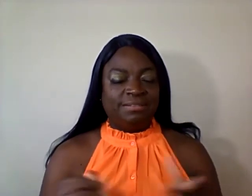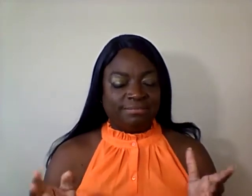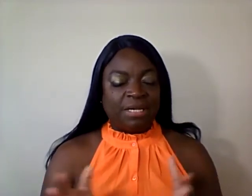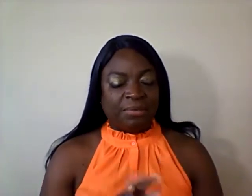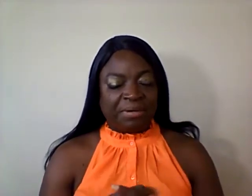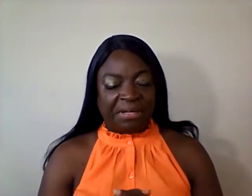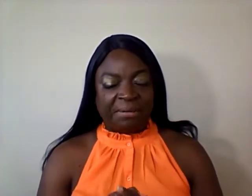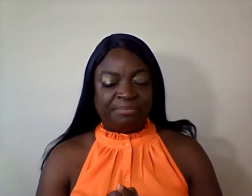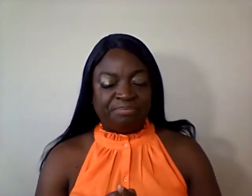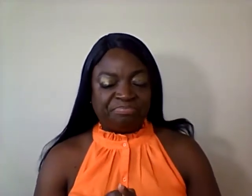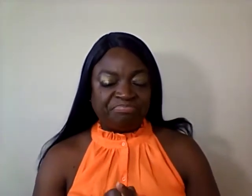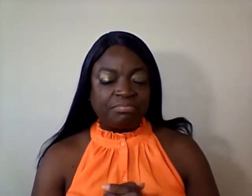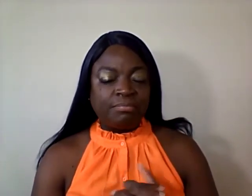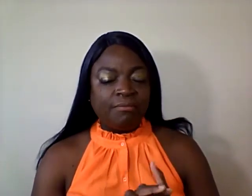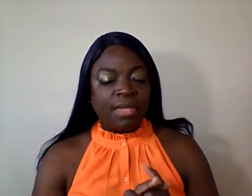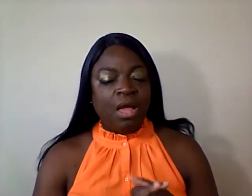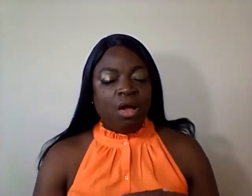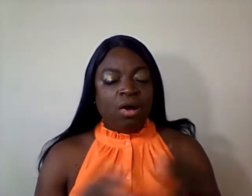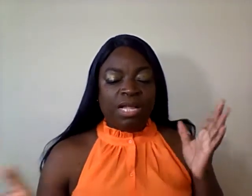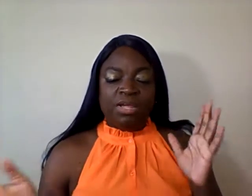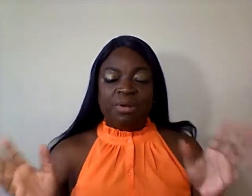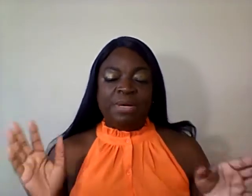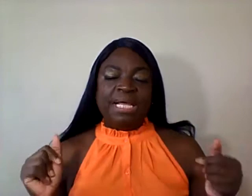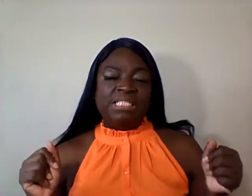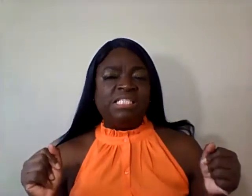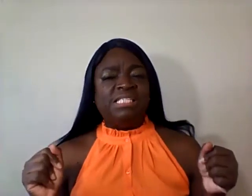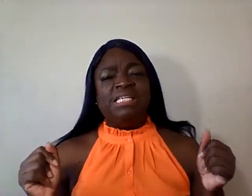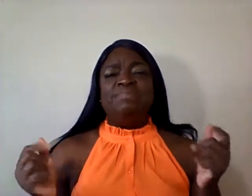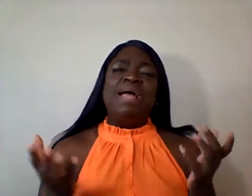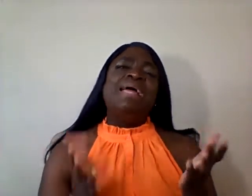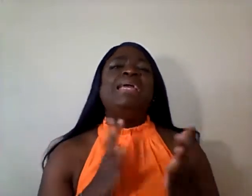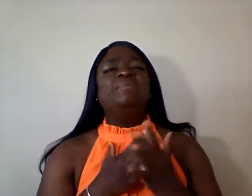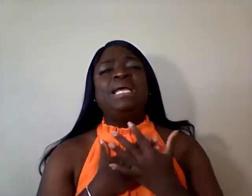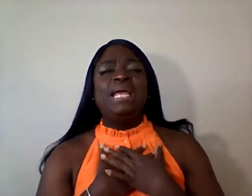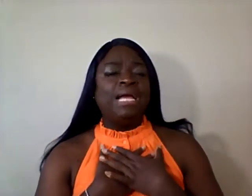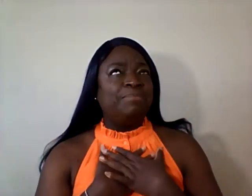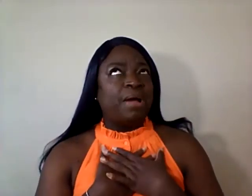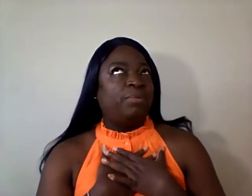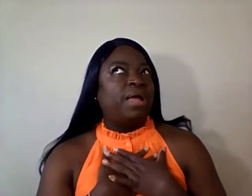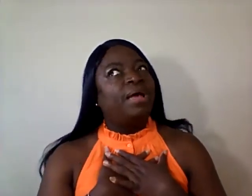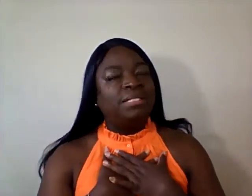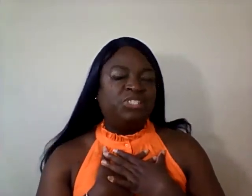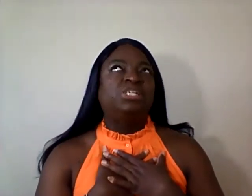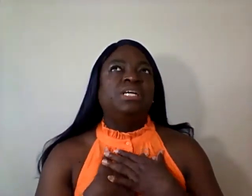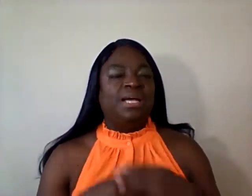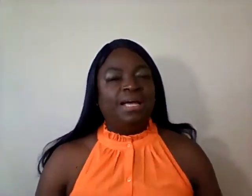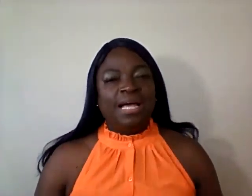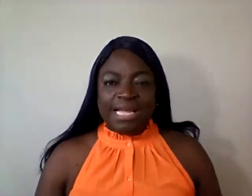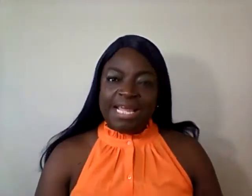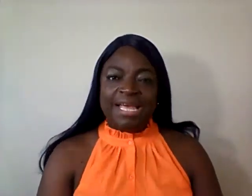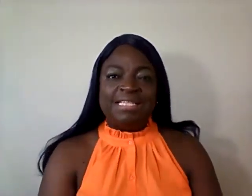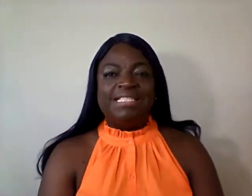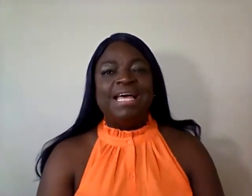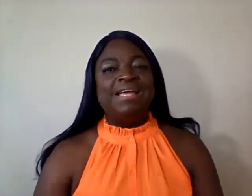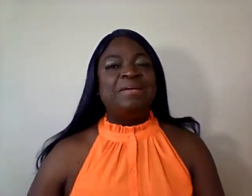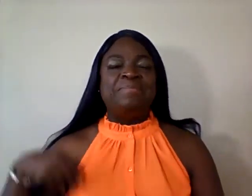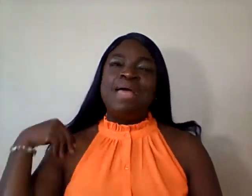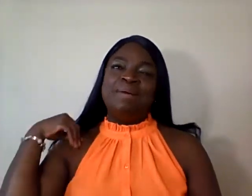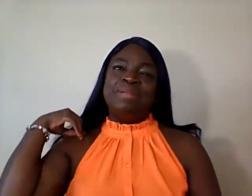Coke. Coke. Yeah. Are you in a relationship? I am in a mirage. Yes, I am happily